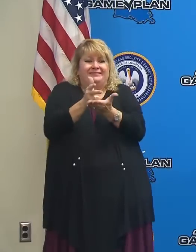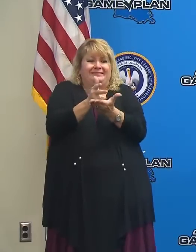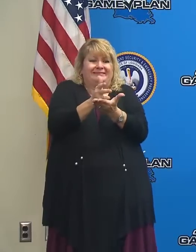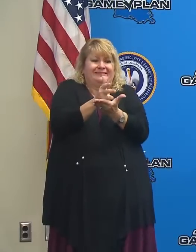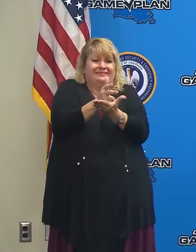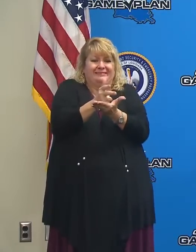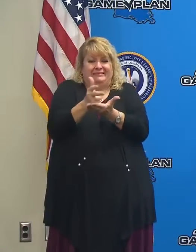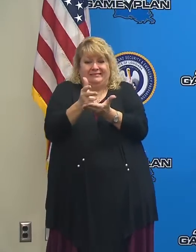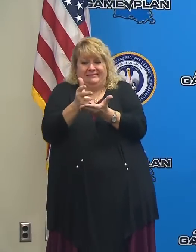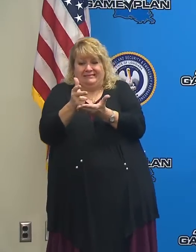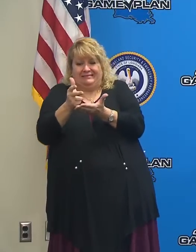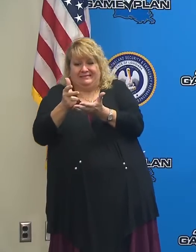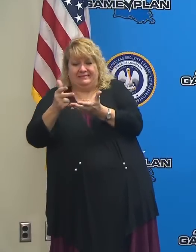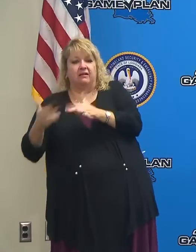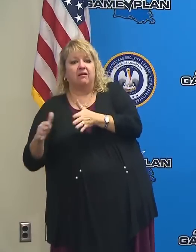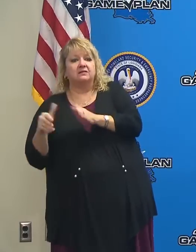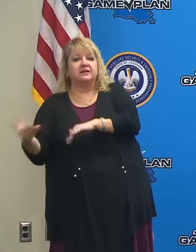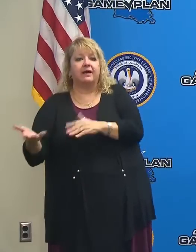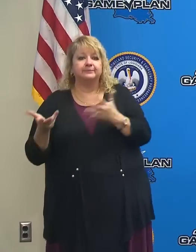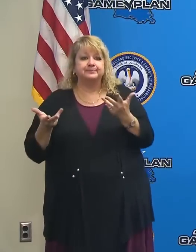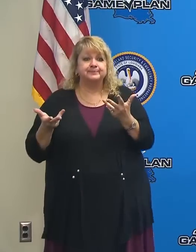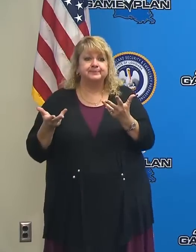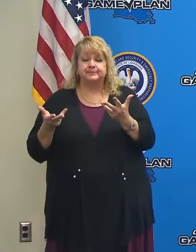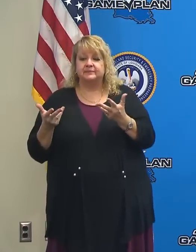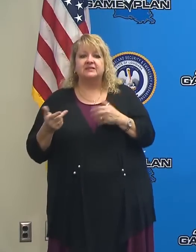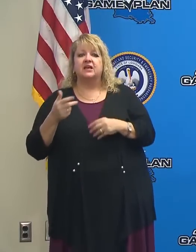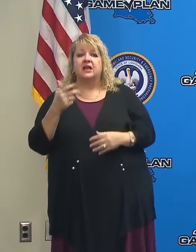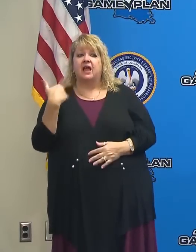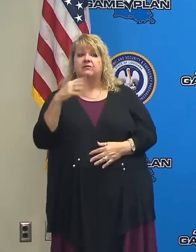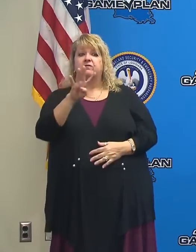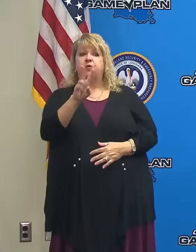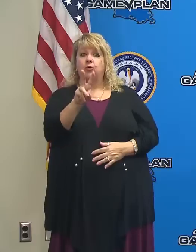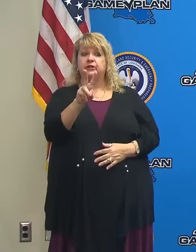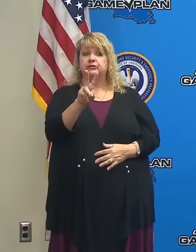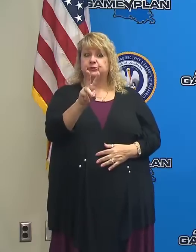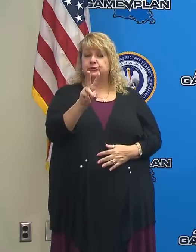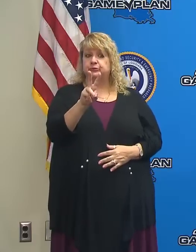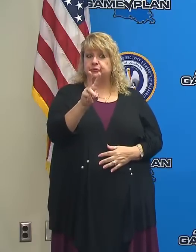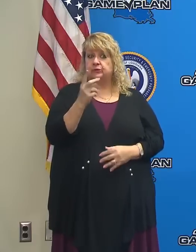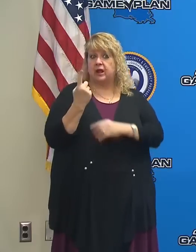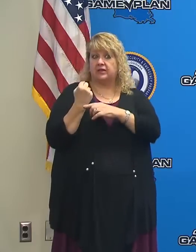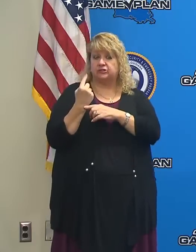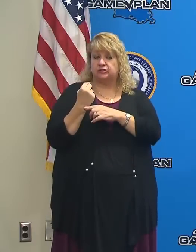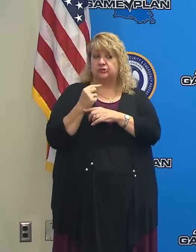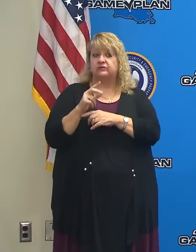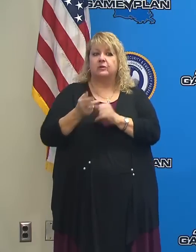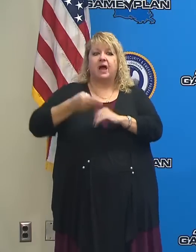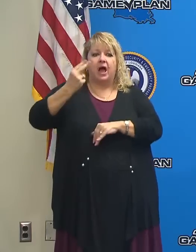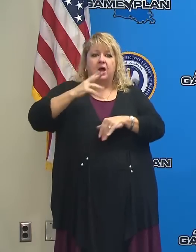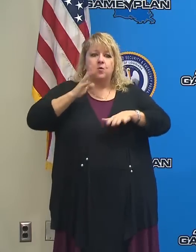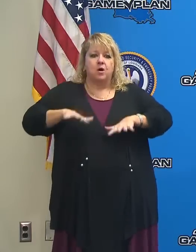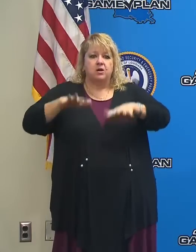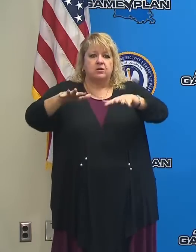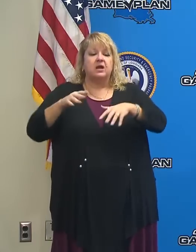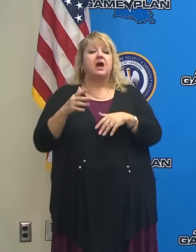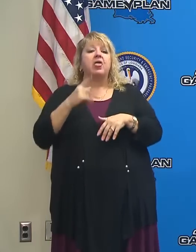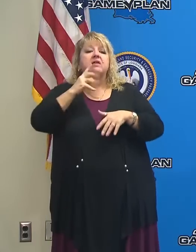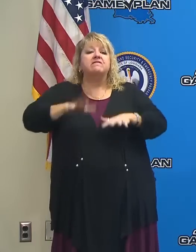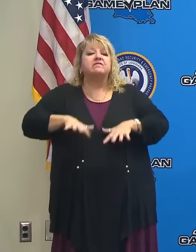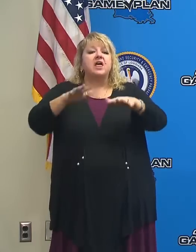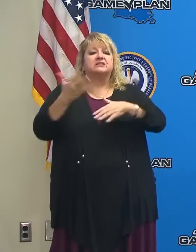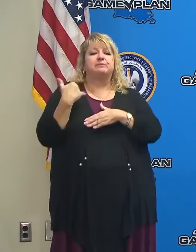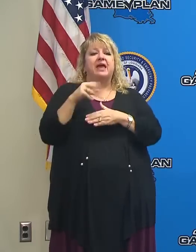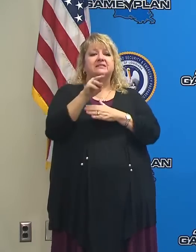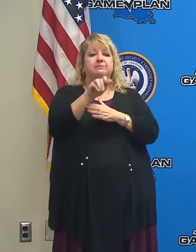Last year's storm season, had 42 deaths, two of which were from motor vehicle accidents in high water. during the floods this past May,